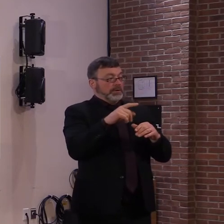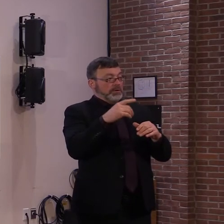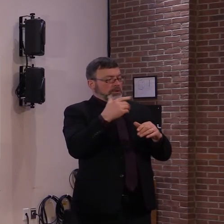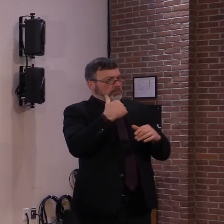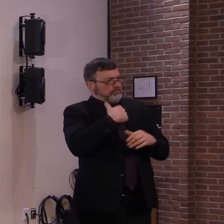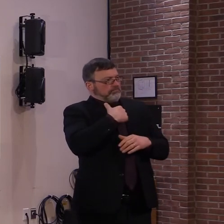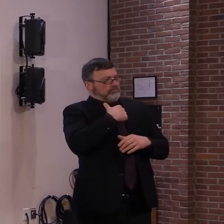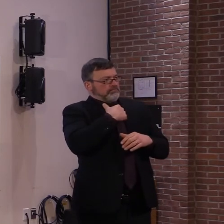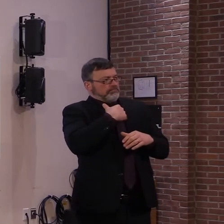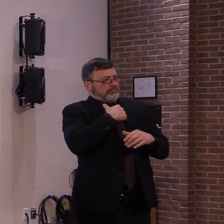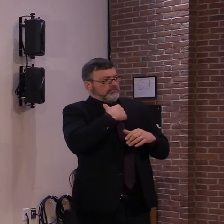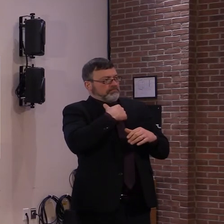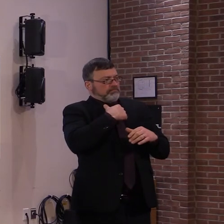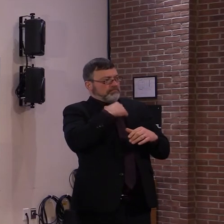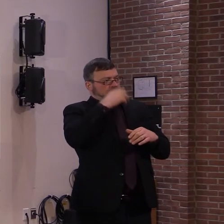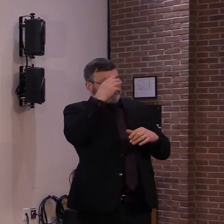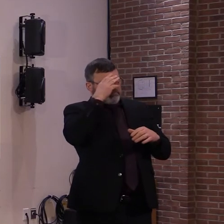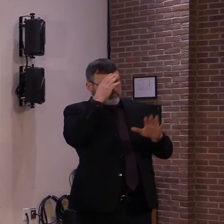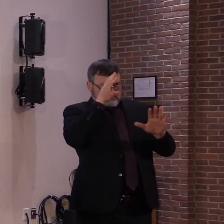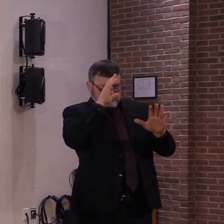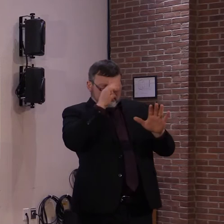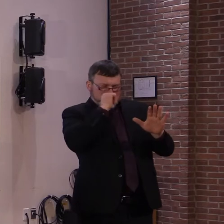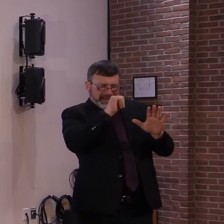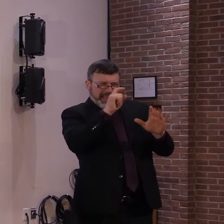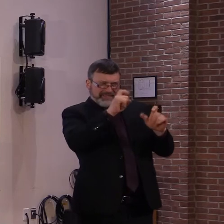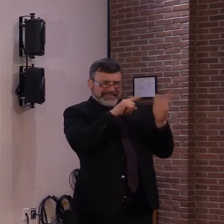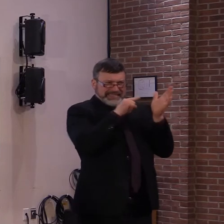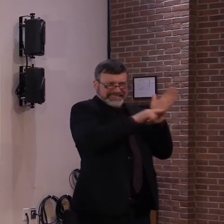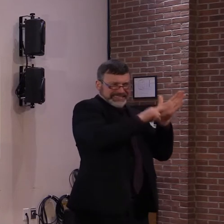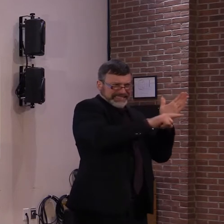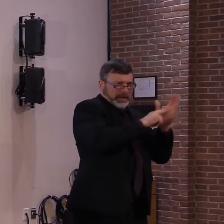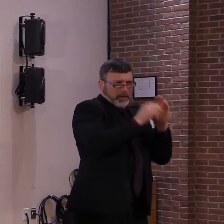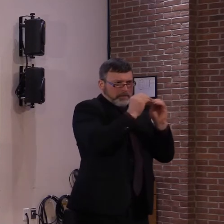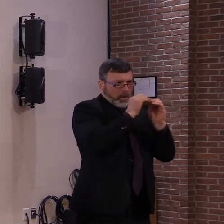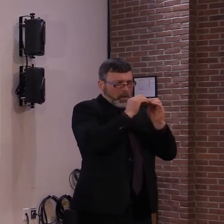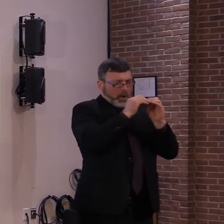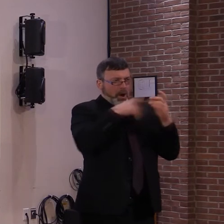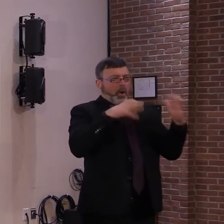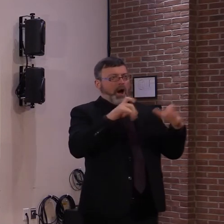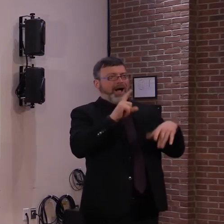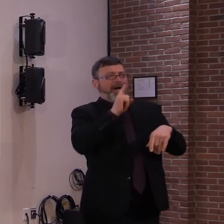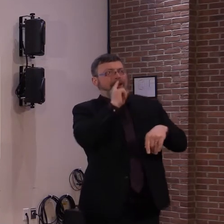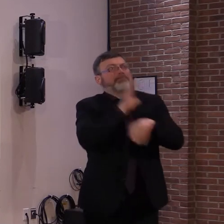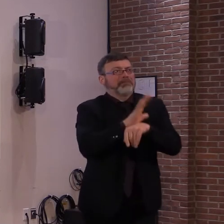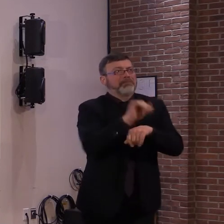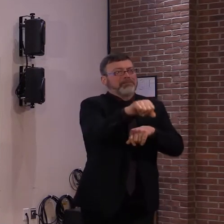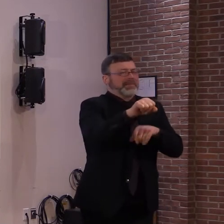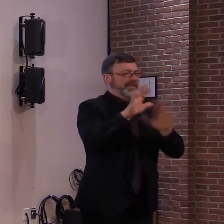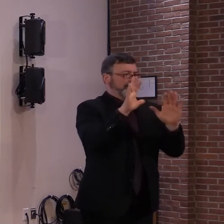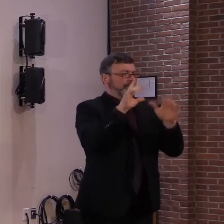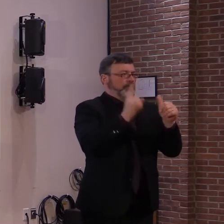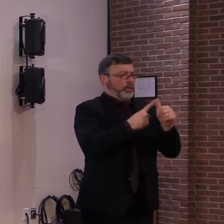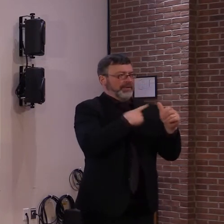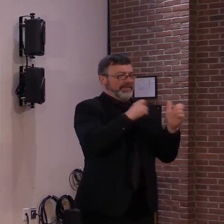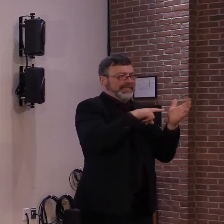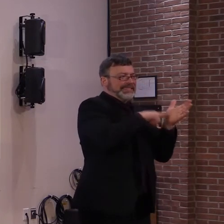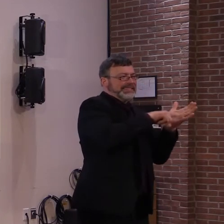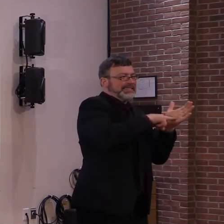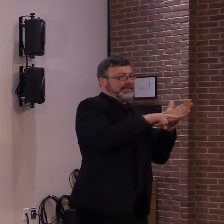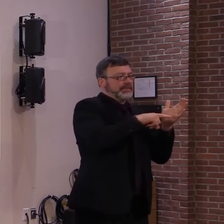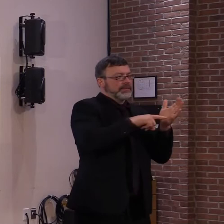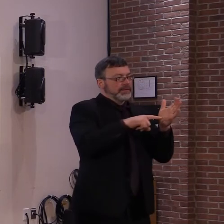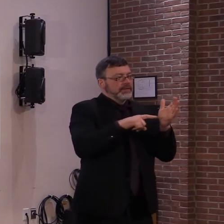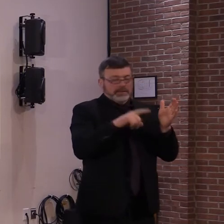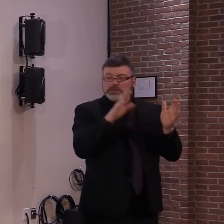anything that, um, that the, um, that will get me and you into hot water, let me find out